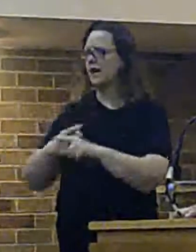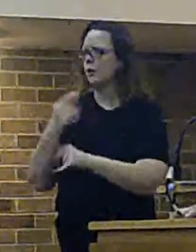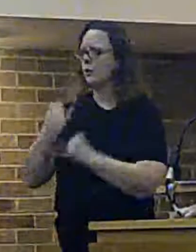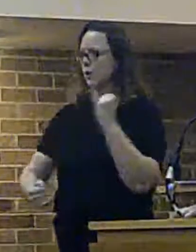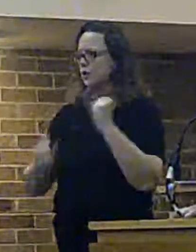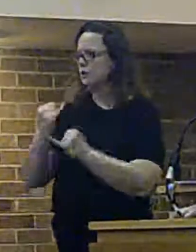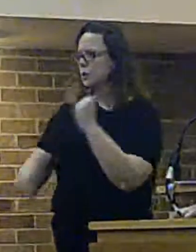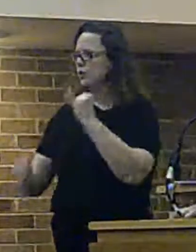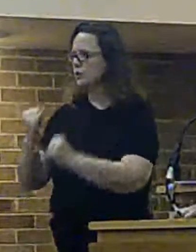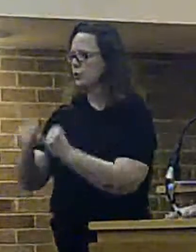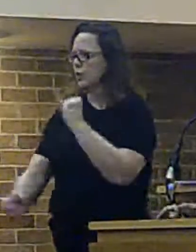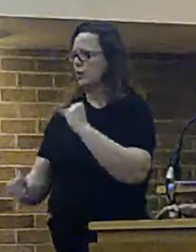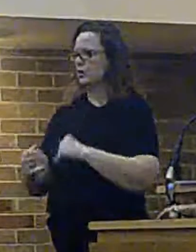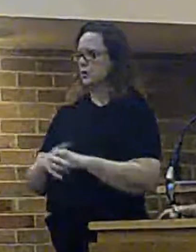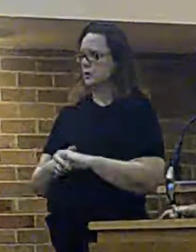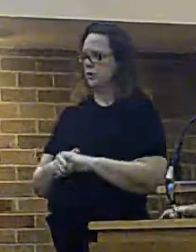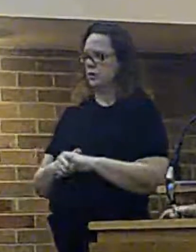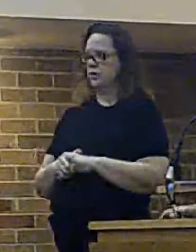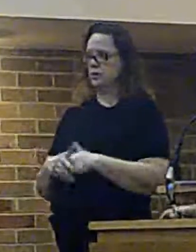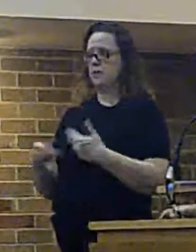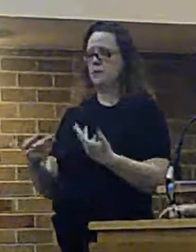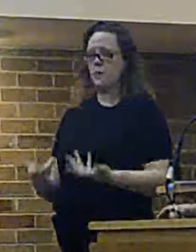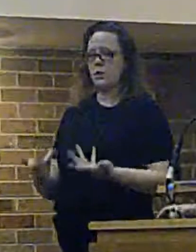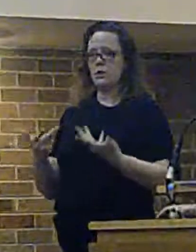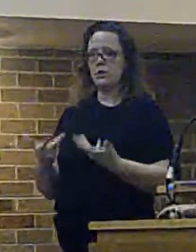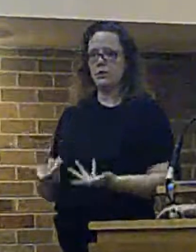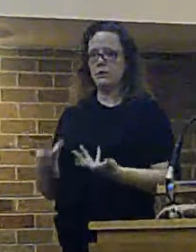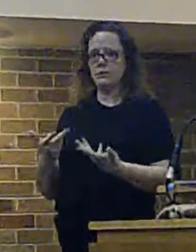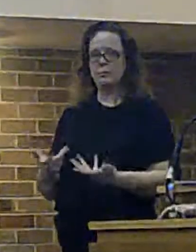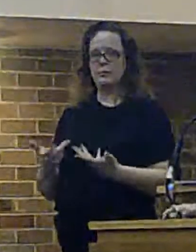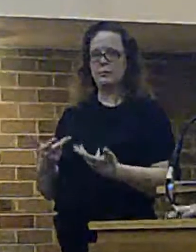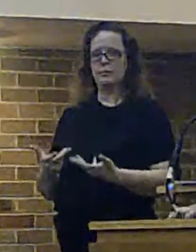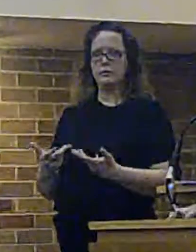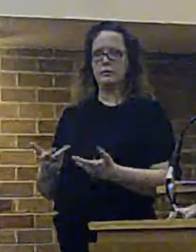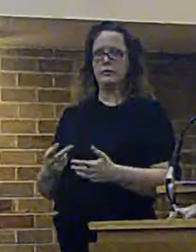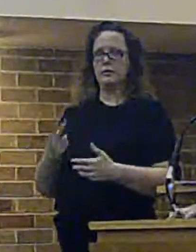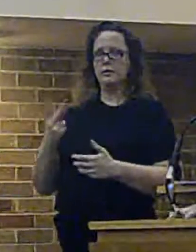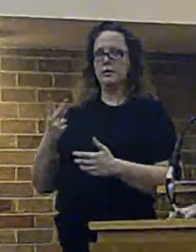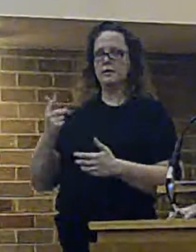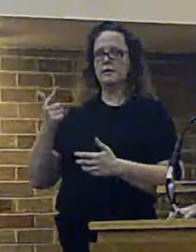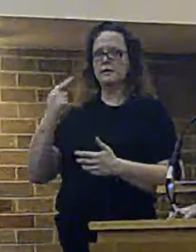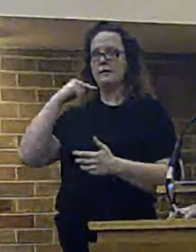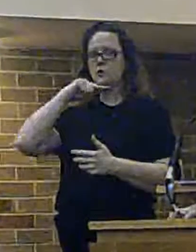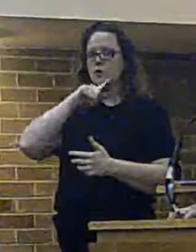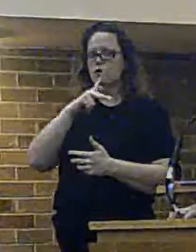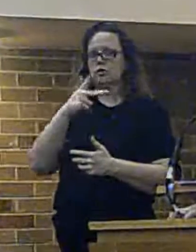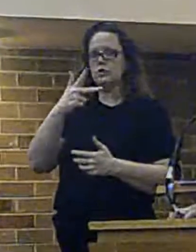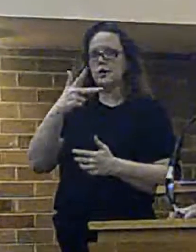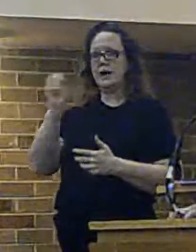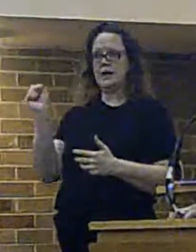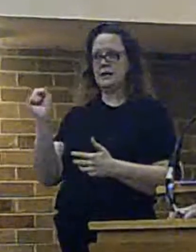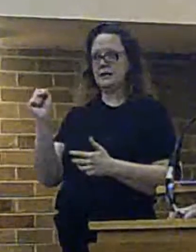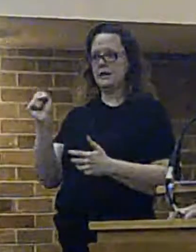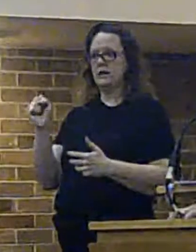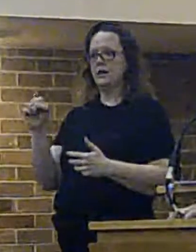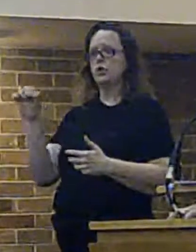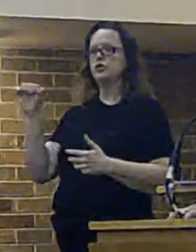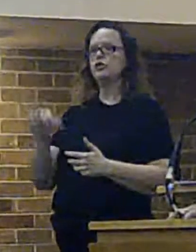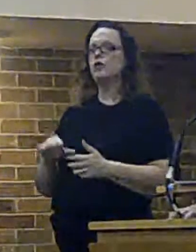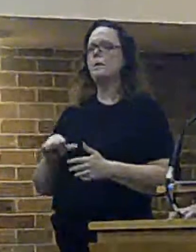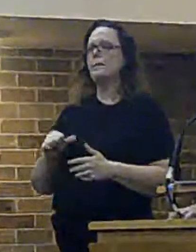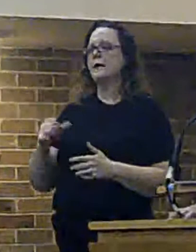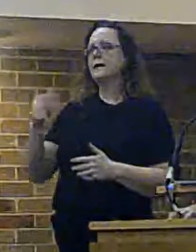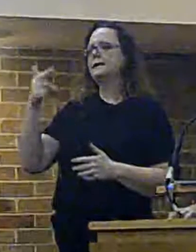of the firefighters we employ, and as of today, it's in the order of around 780, should only be 764.